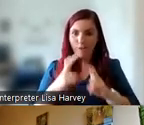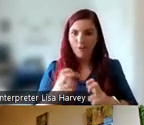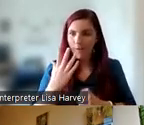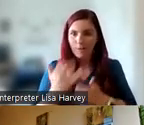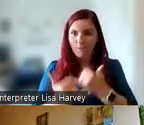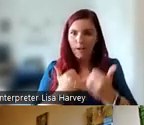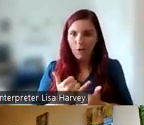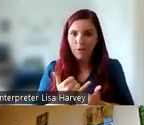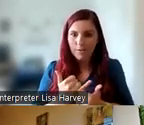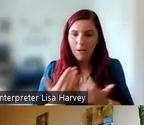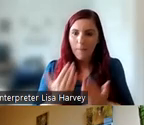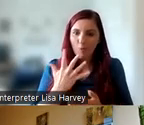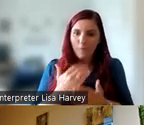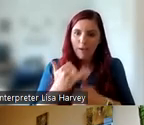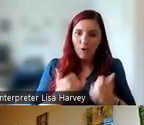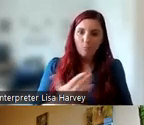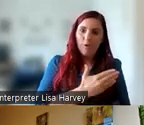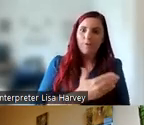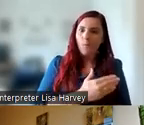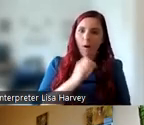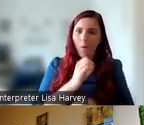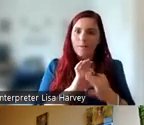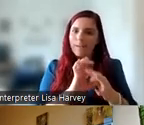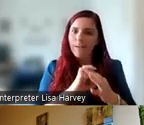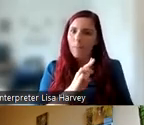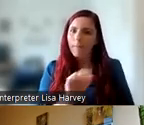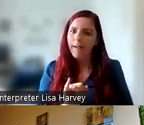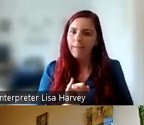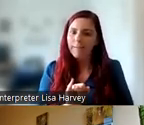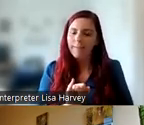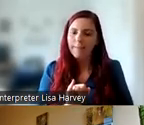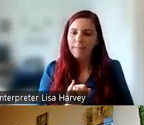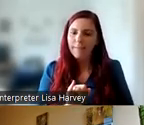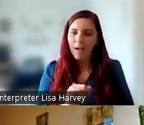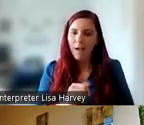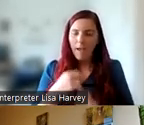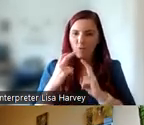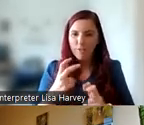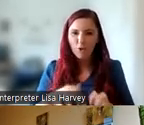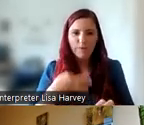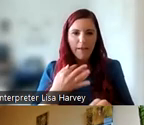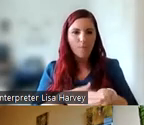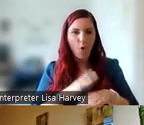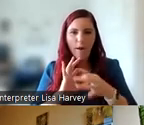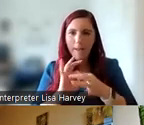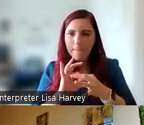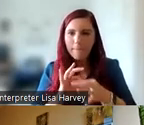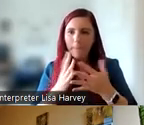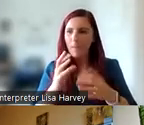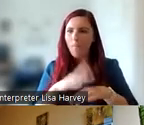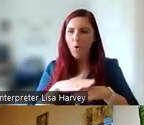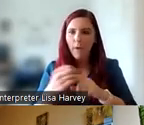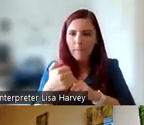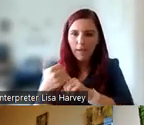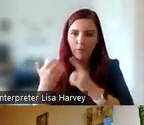compared to the five years before that where I wasn't engaging in PPI. My research now feels more relevant and impactful, and I've